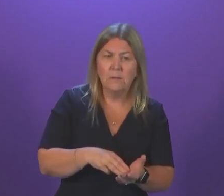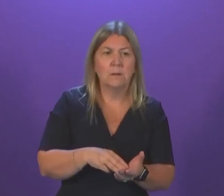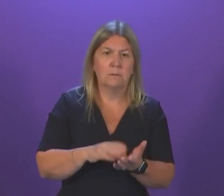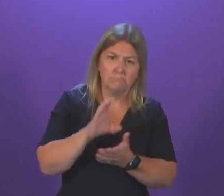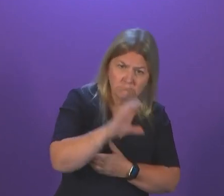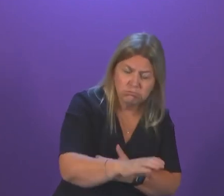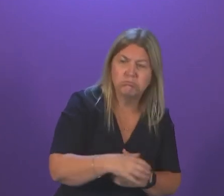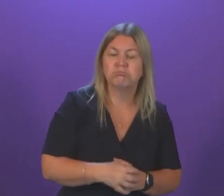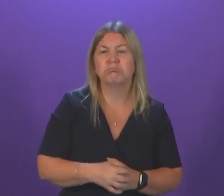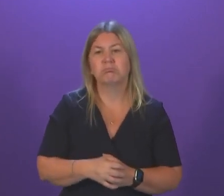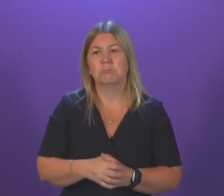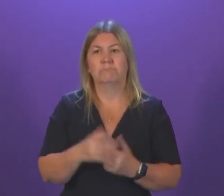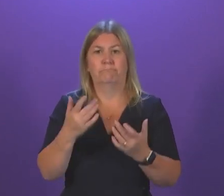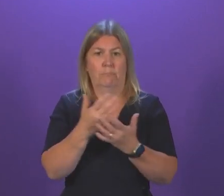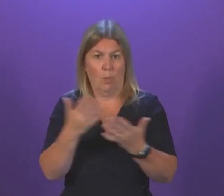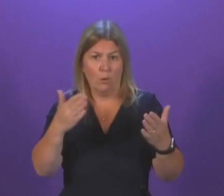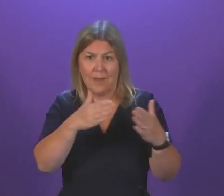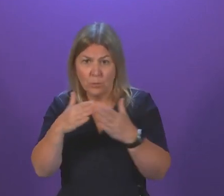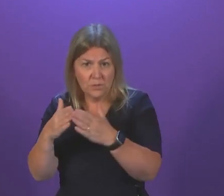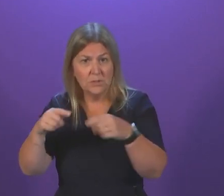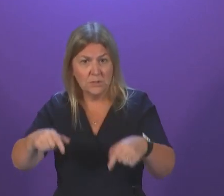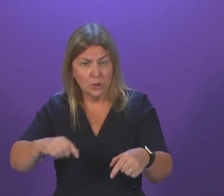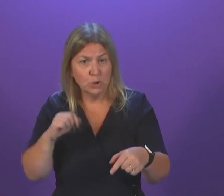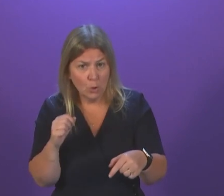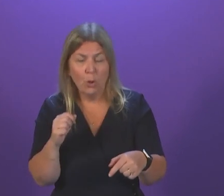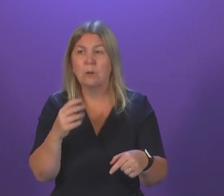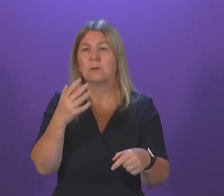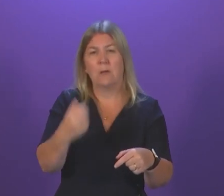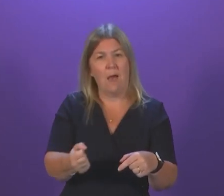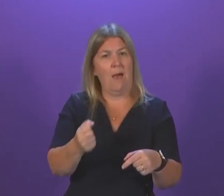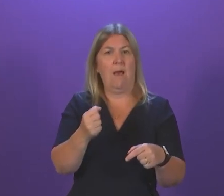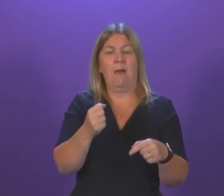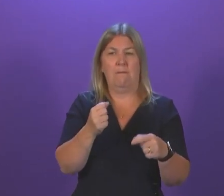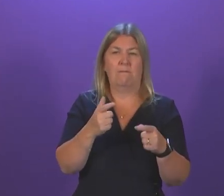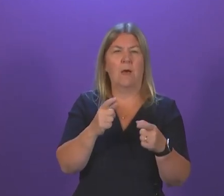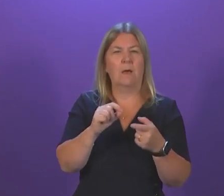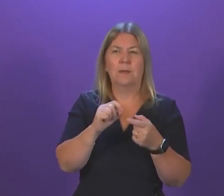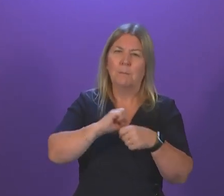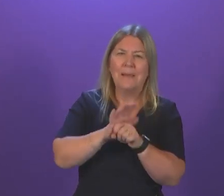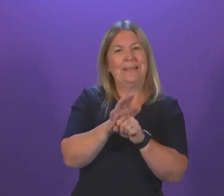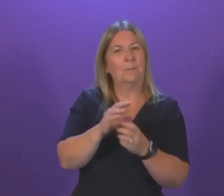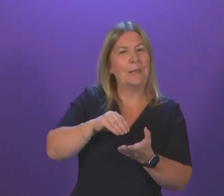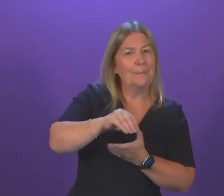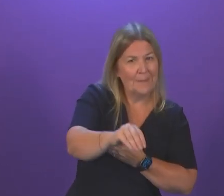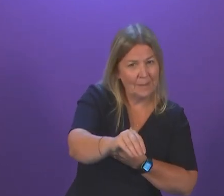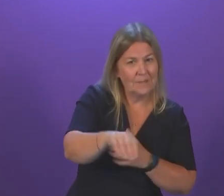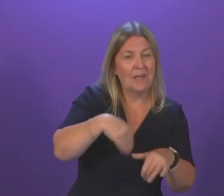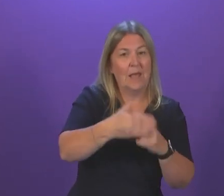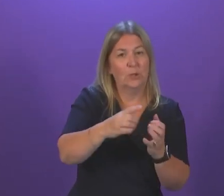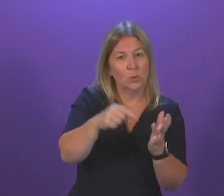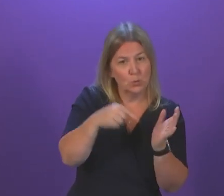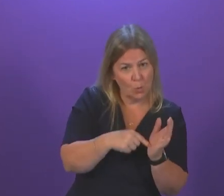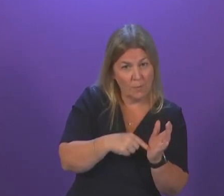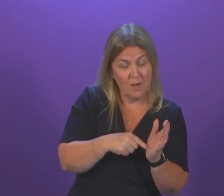households will also receive a one of £130 pandemic payment by the end of October, an investment of £65 million.